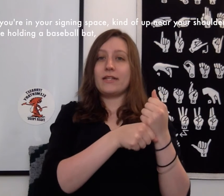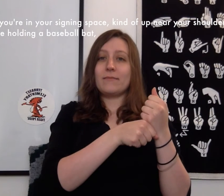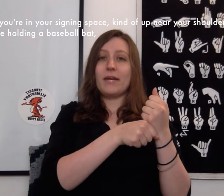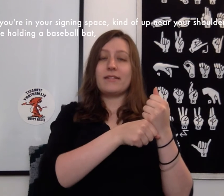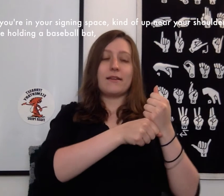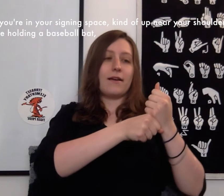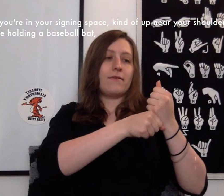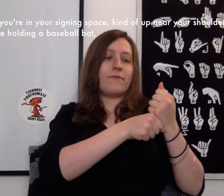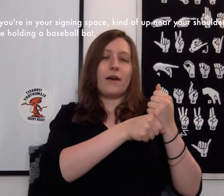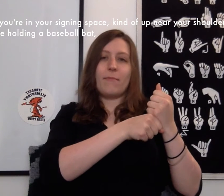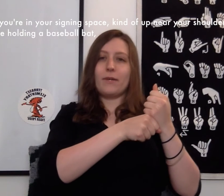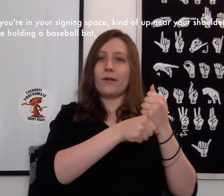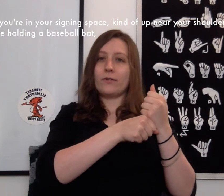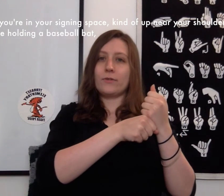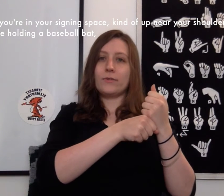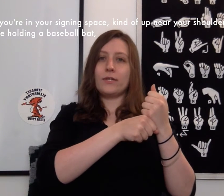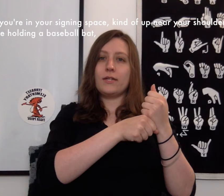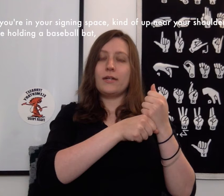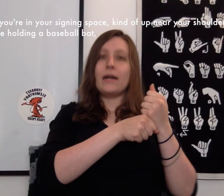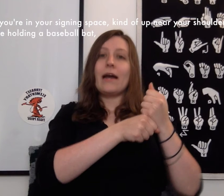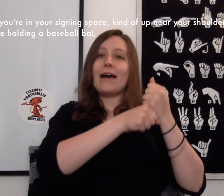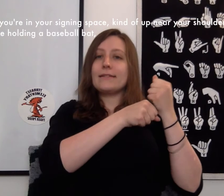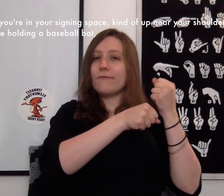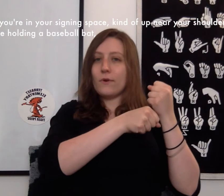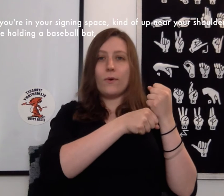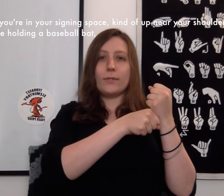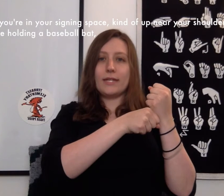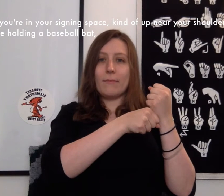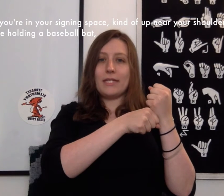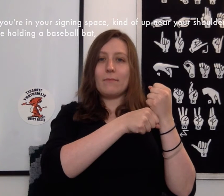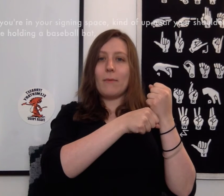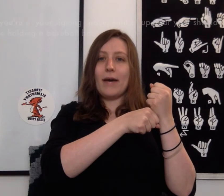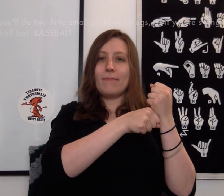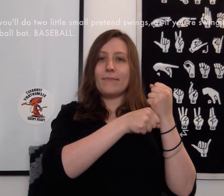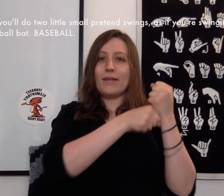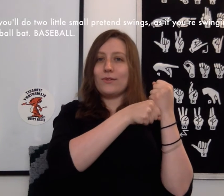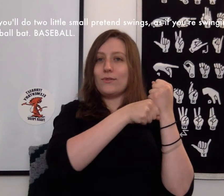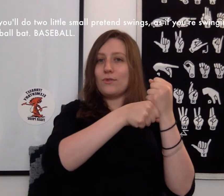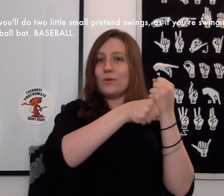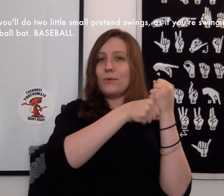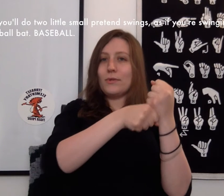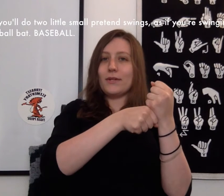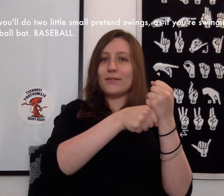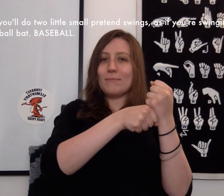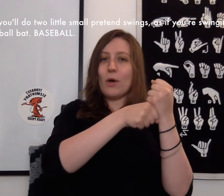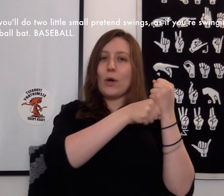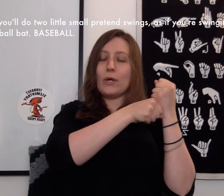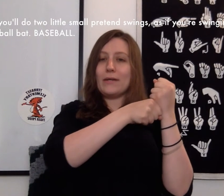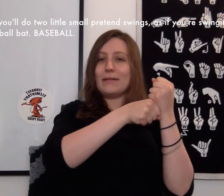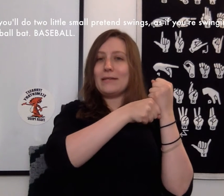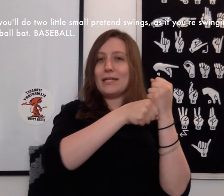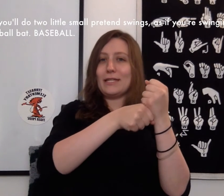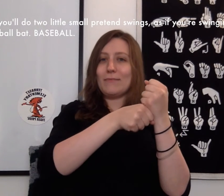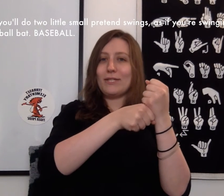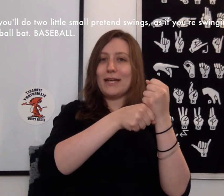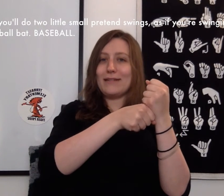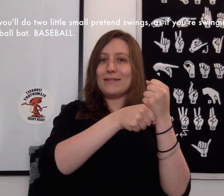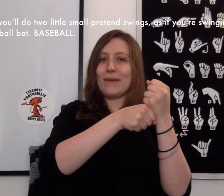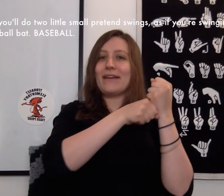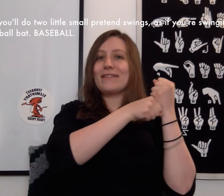space, kind of up near your shoulder, as if you're holding a baseball bat, and you'll do two little small pretend swings,